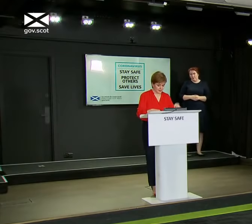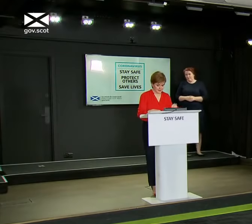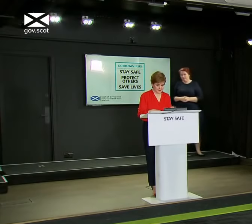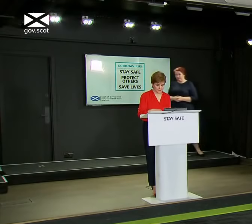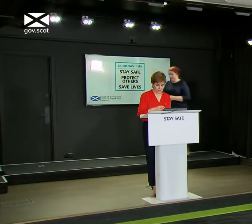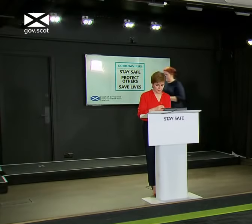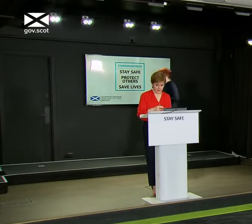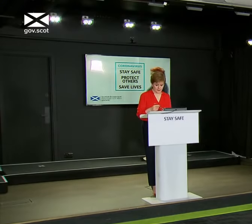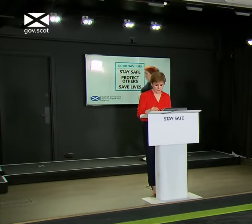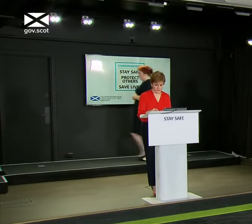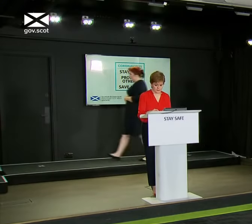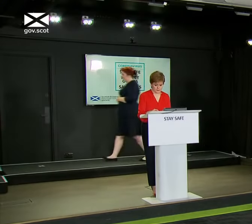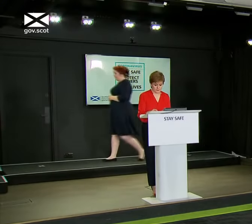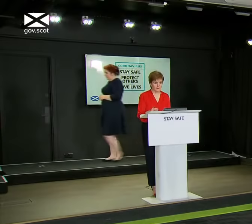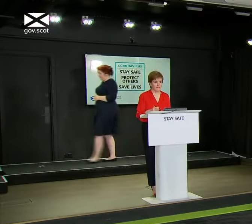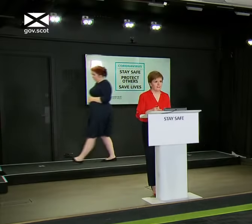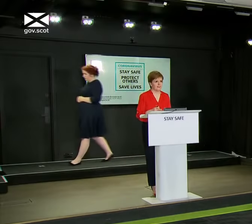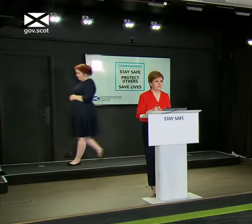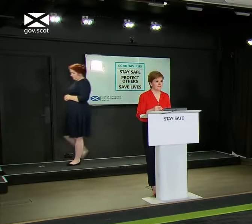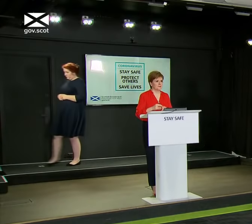Thank you. David Ball from the Herald.